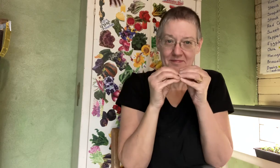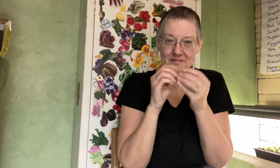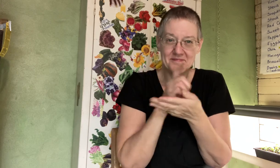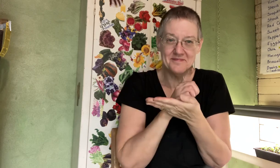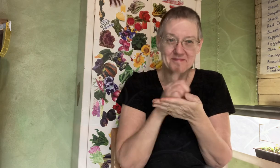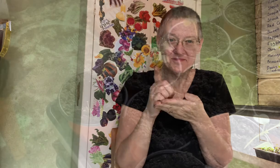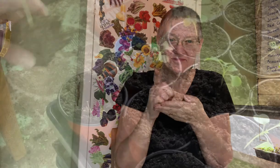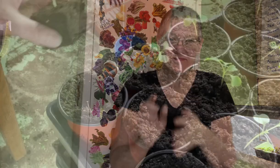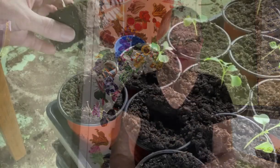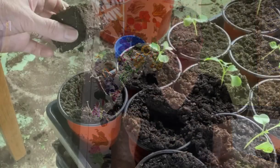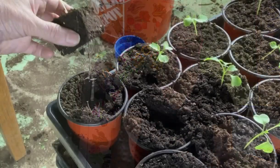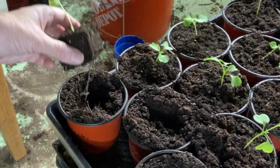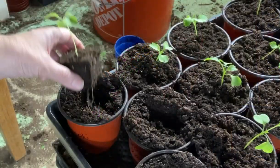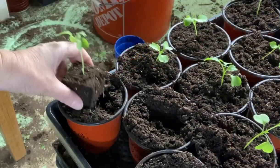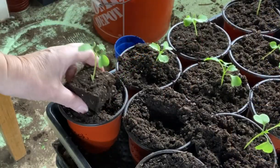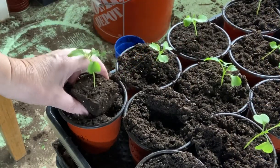lights, five more weeks.